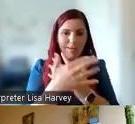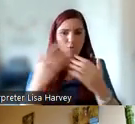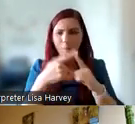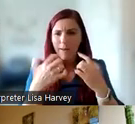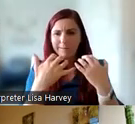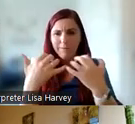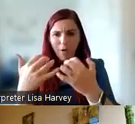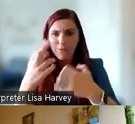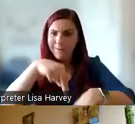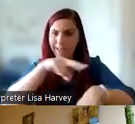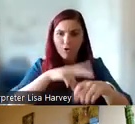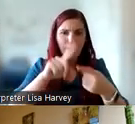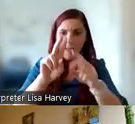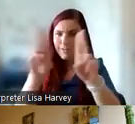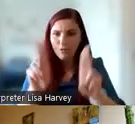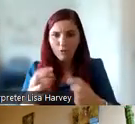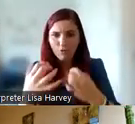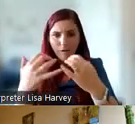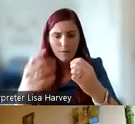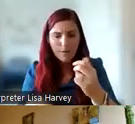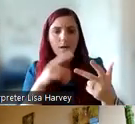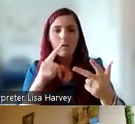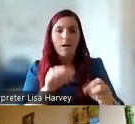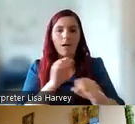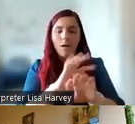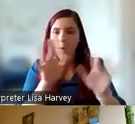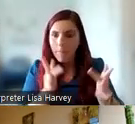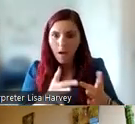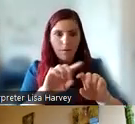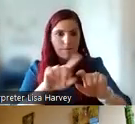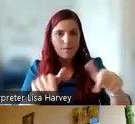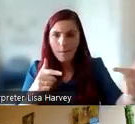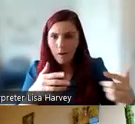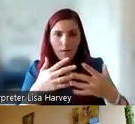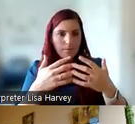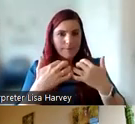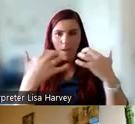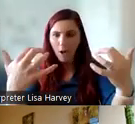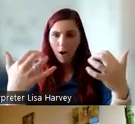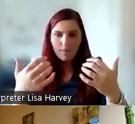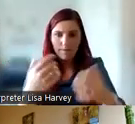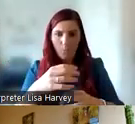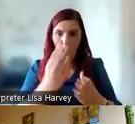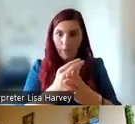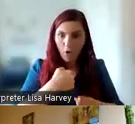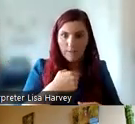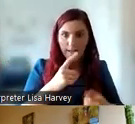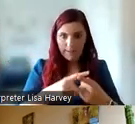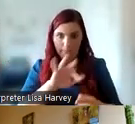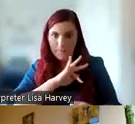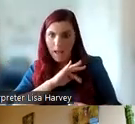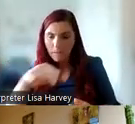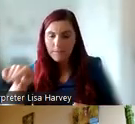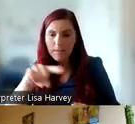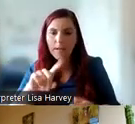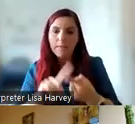both national and international conferences. They've given seminars and webinars with us and by themselves. And they've been co-applicants